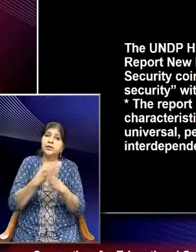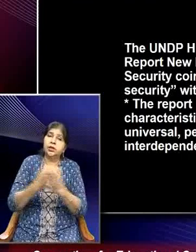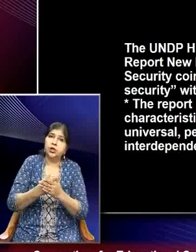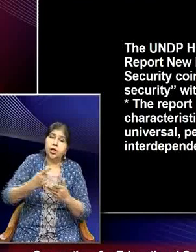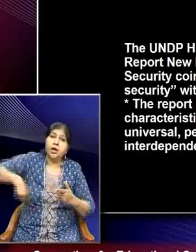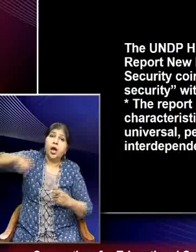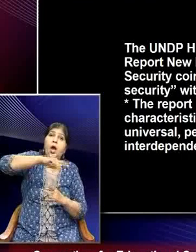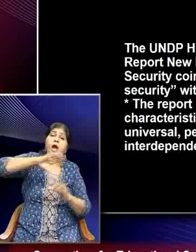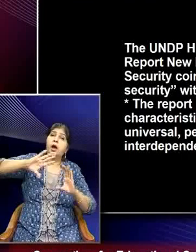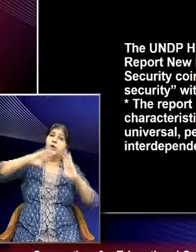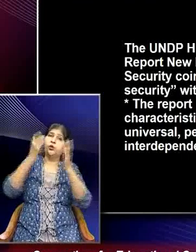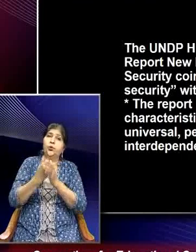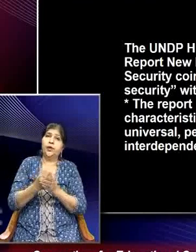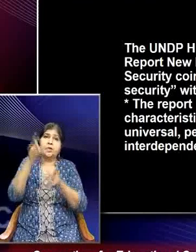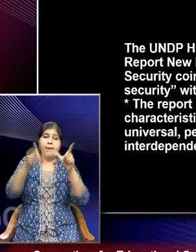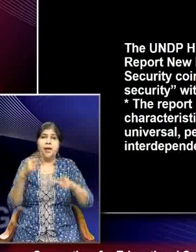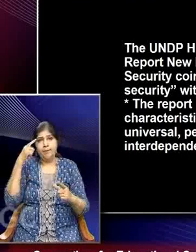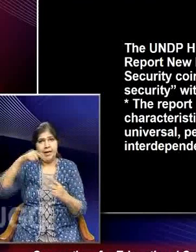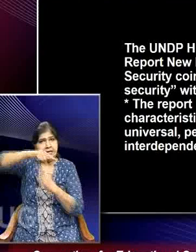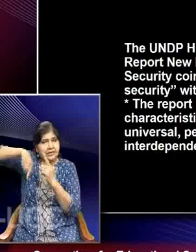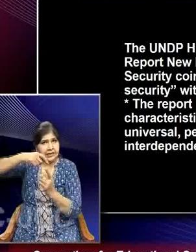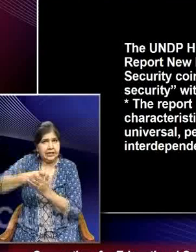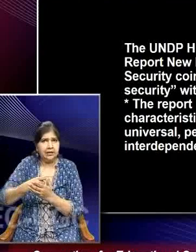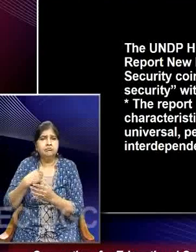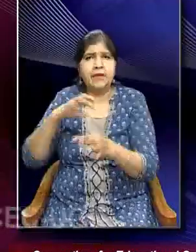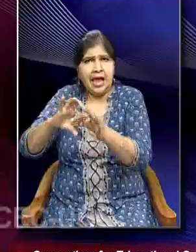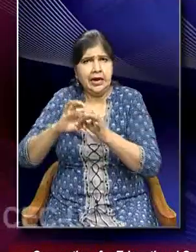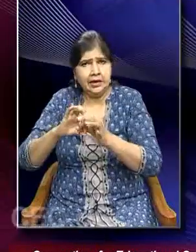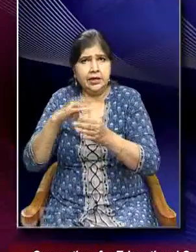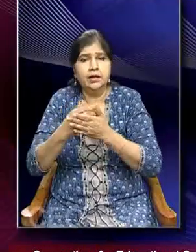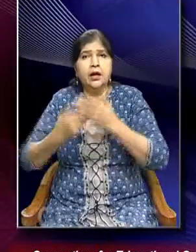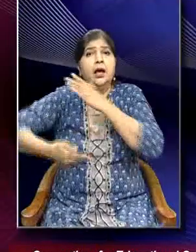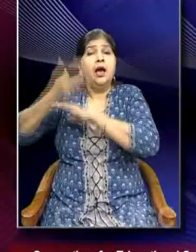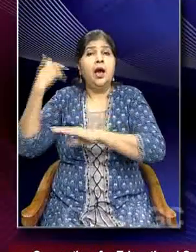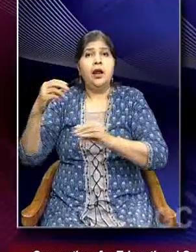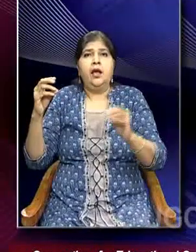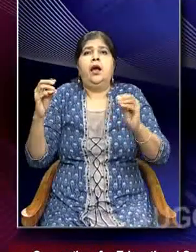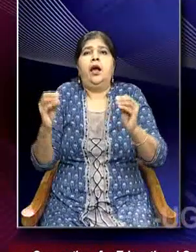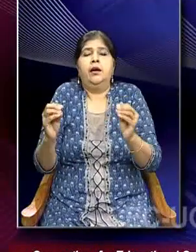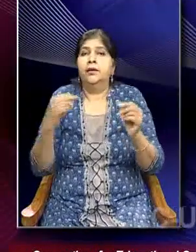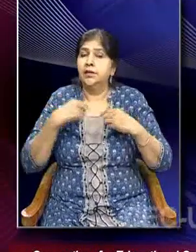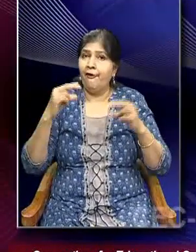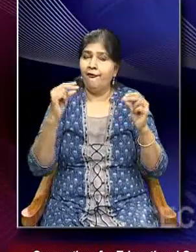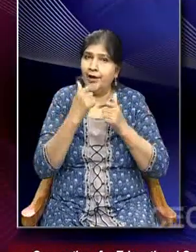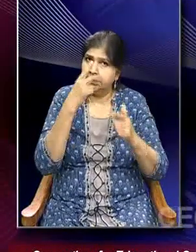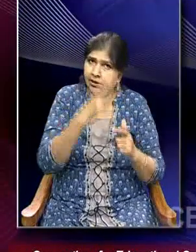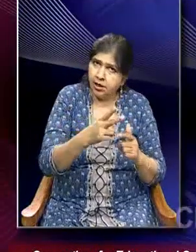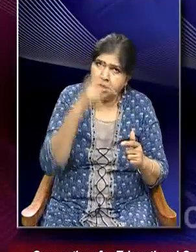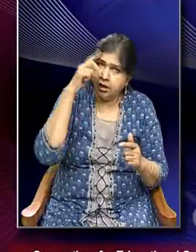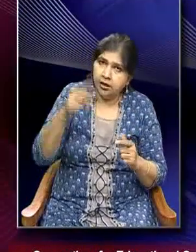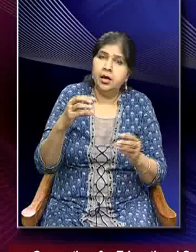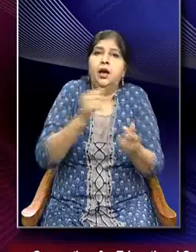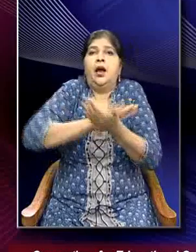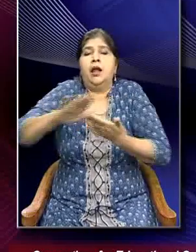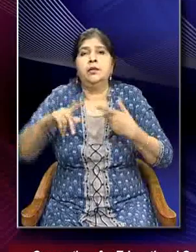people-centered, interdependent, and early prevention. It also further outlines